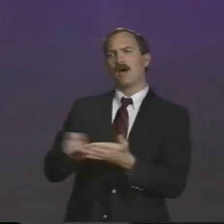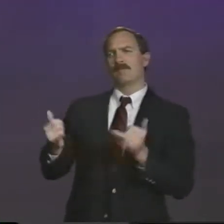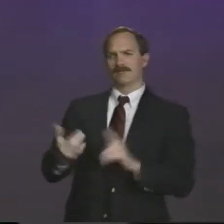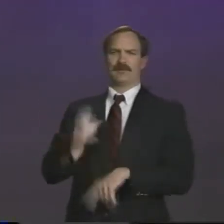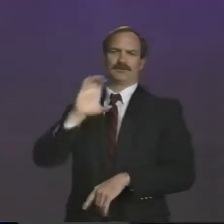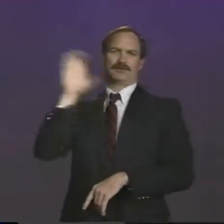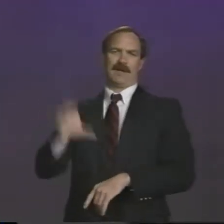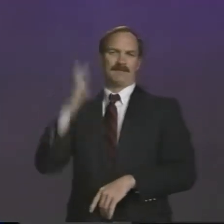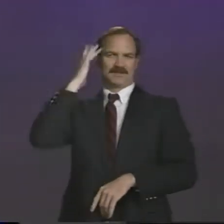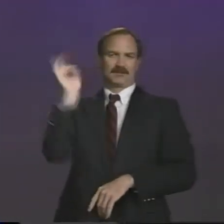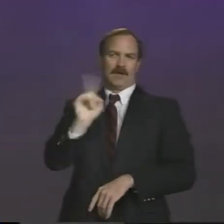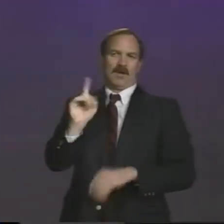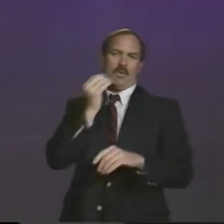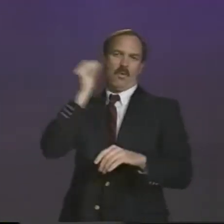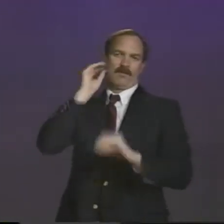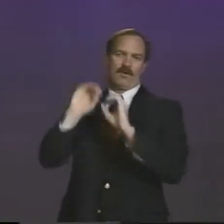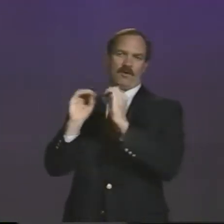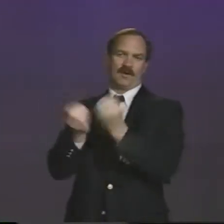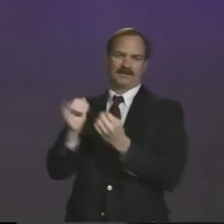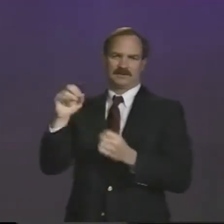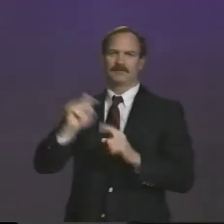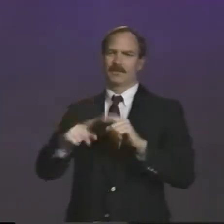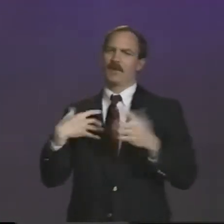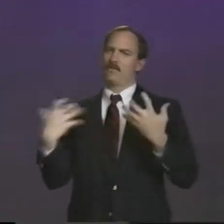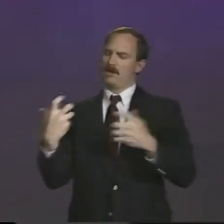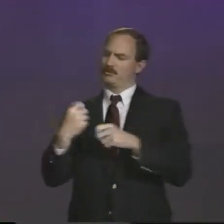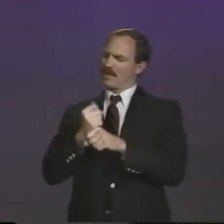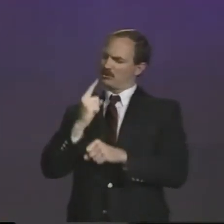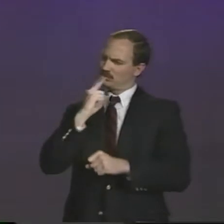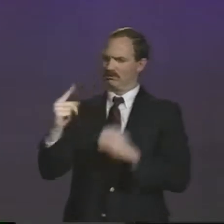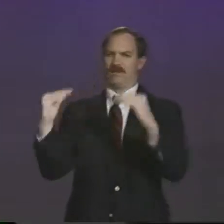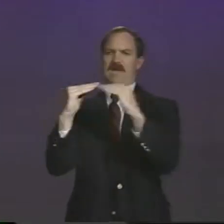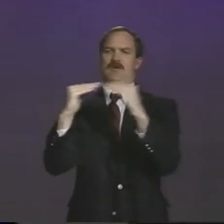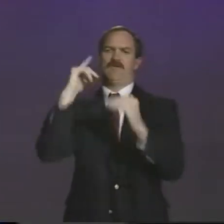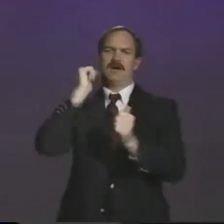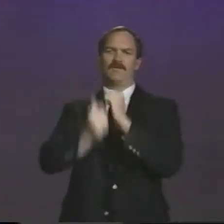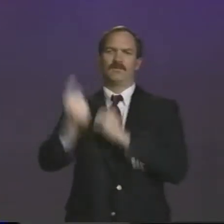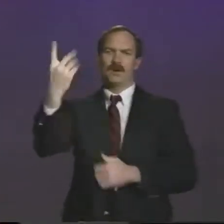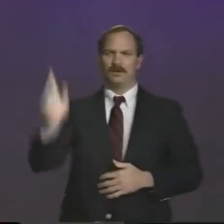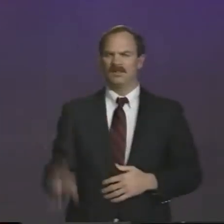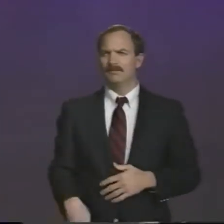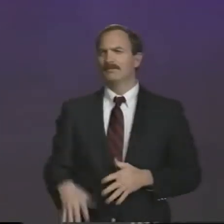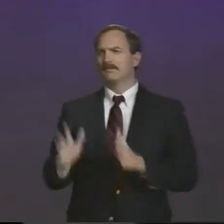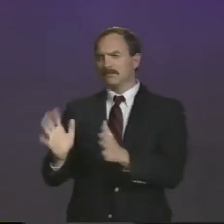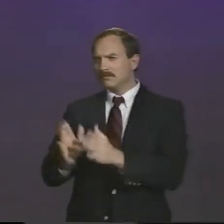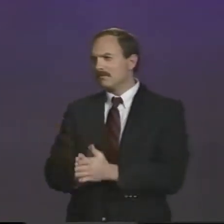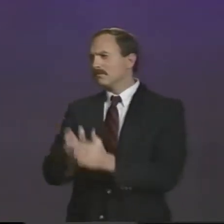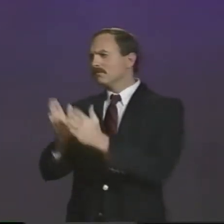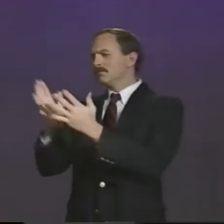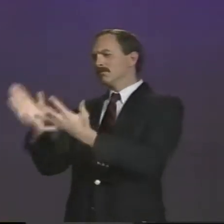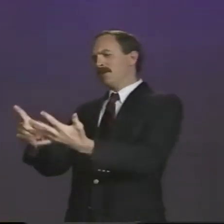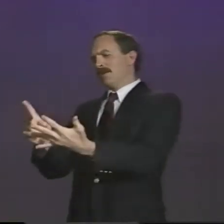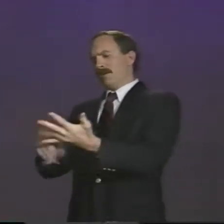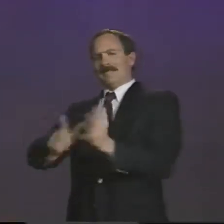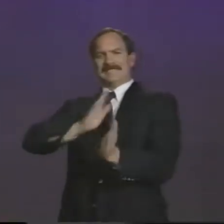Most of the hockey players typically come from Chicago because that's where the home organization is. So we try to be fair to everyone in this.